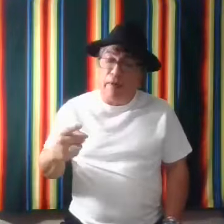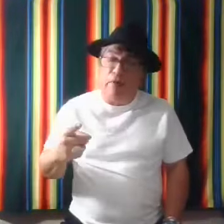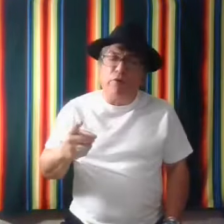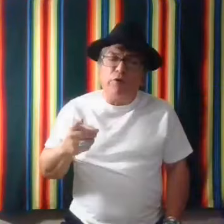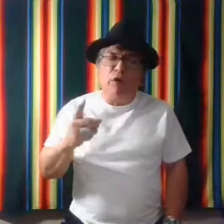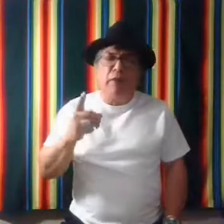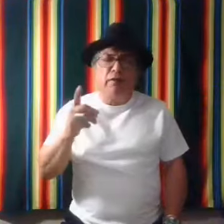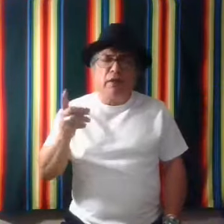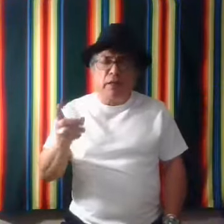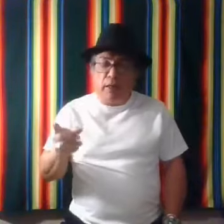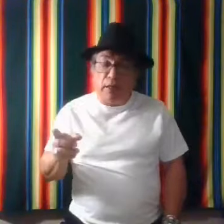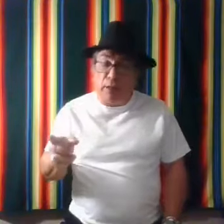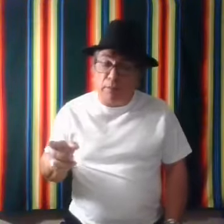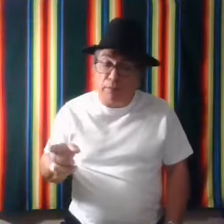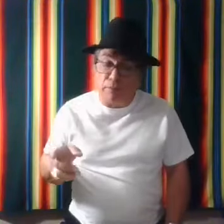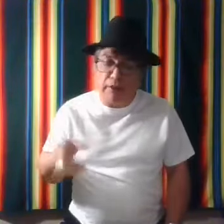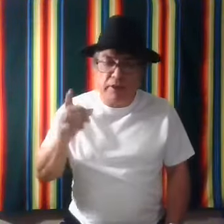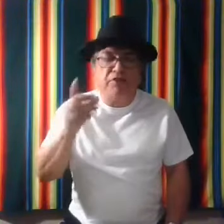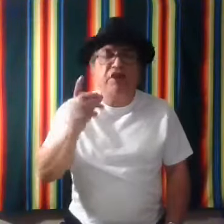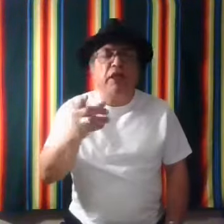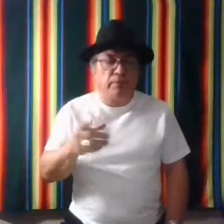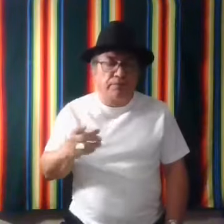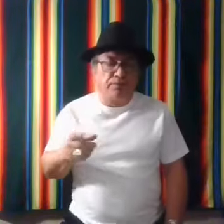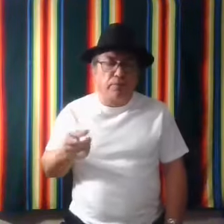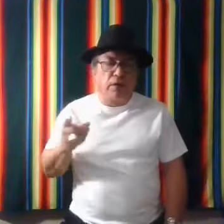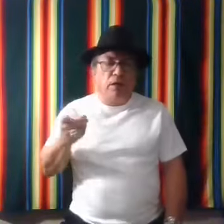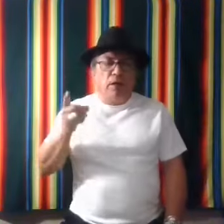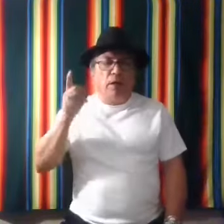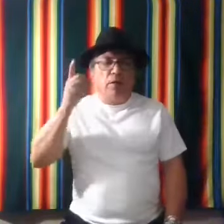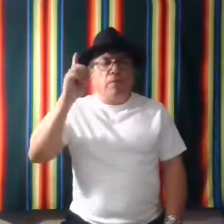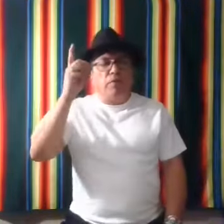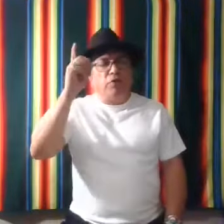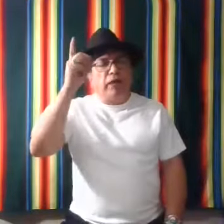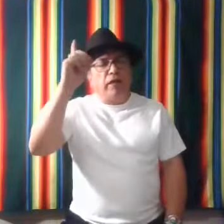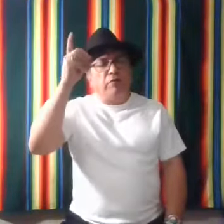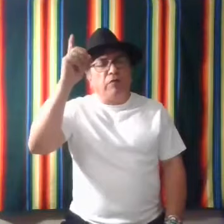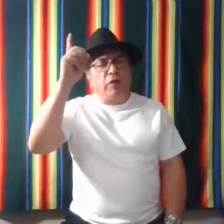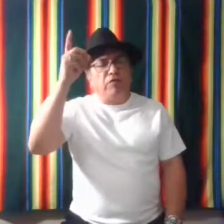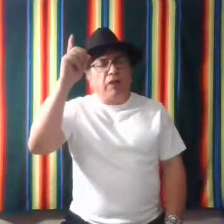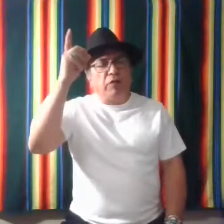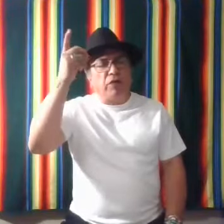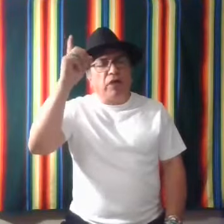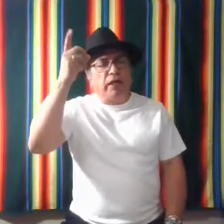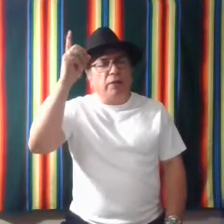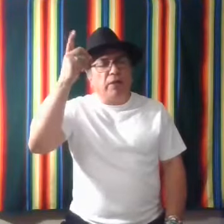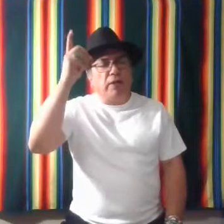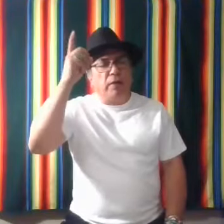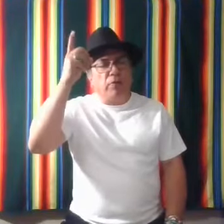For drumming, say, um, let's say singing. Um, you take that, that finger and you're not keeping in time with,